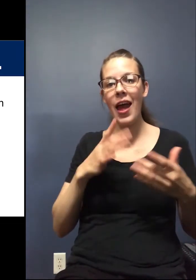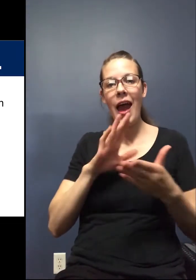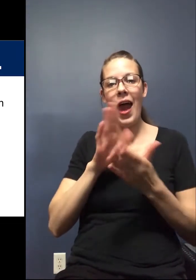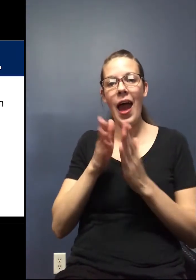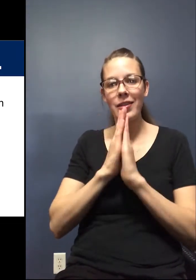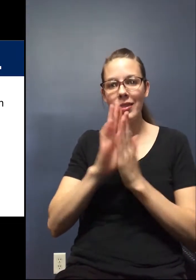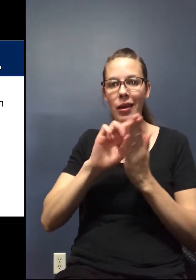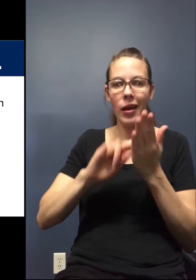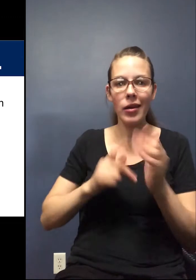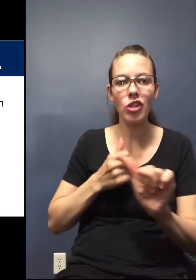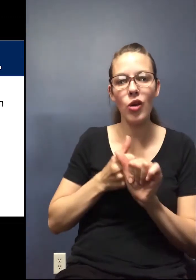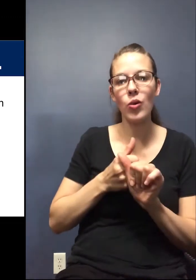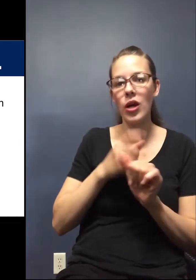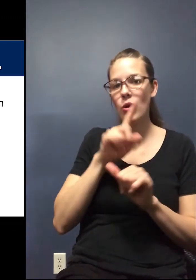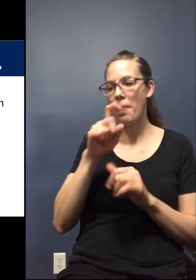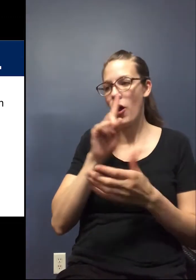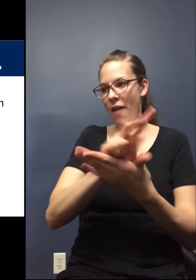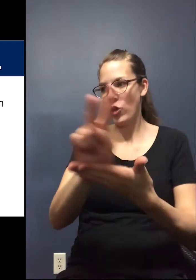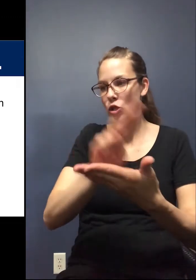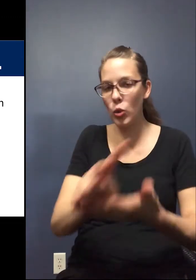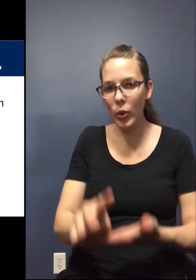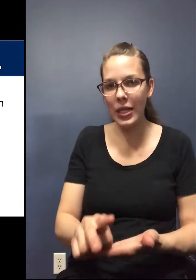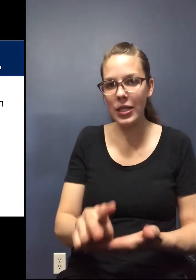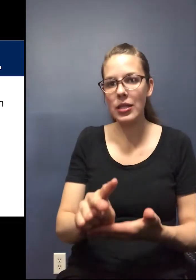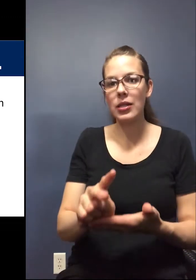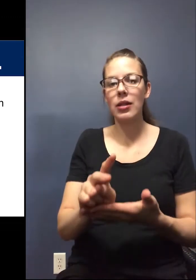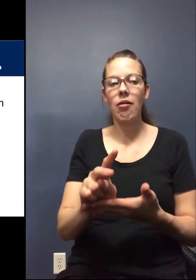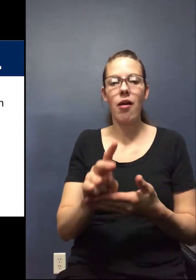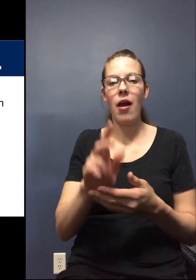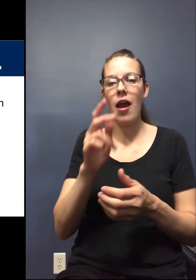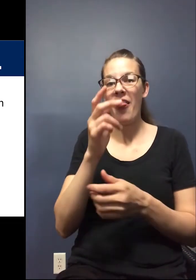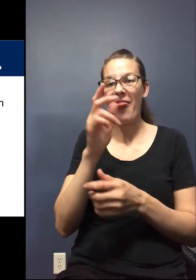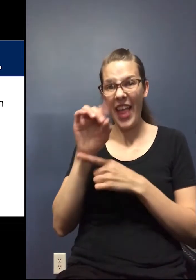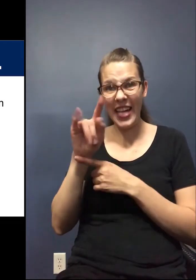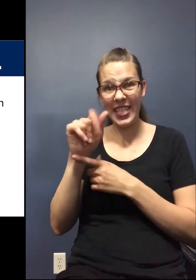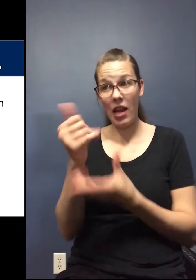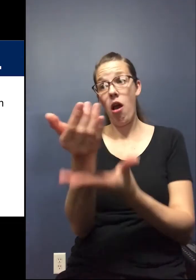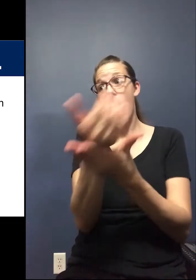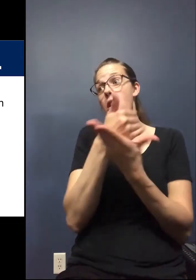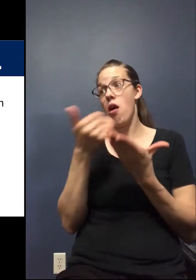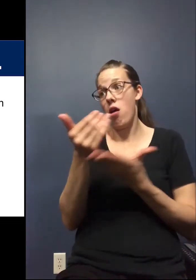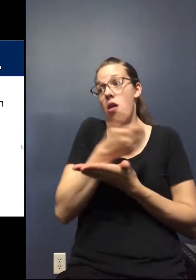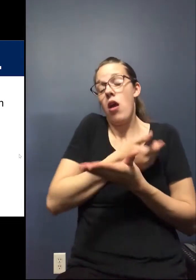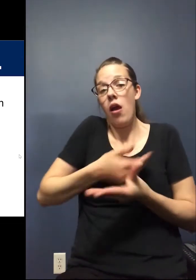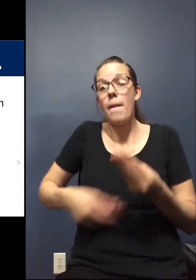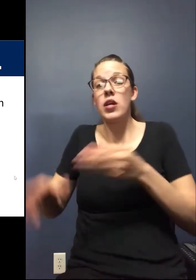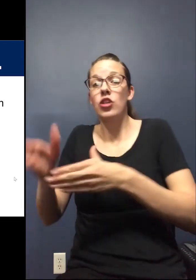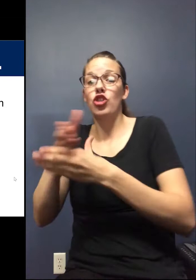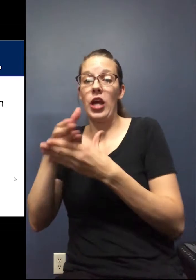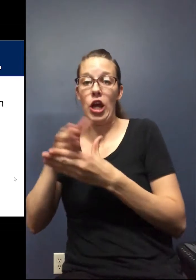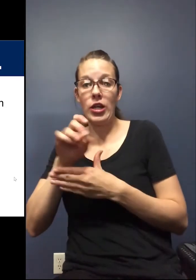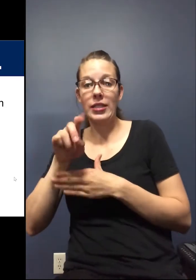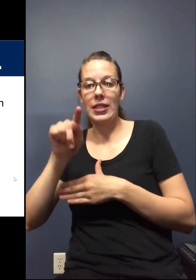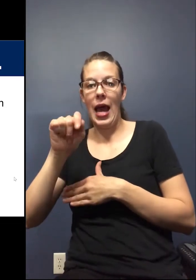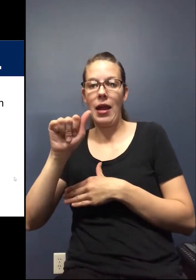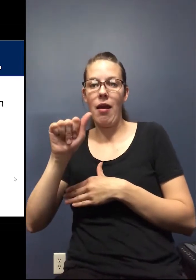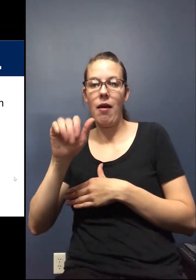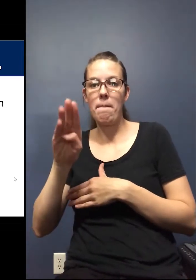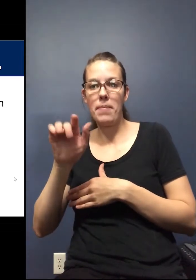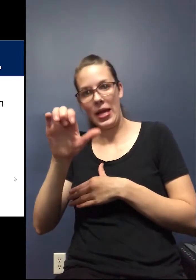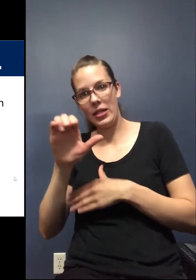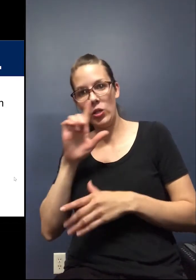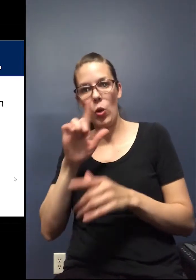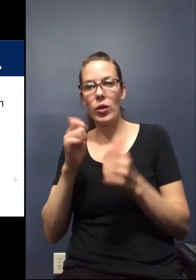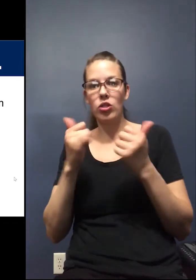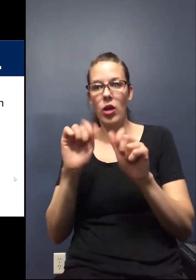intentional questions about every two weeks. And then we all dumped that data into a shared database so that we could track